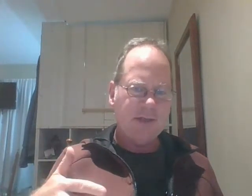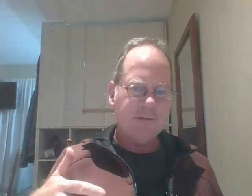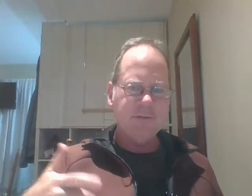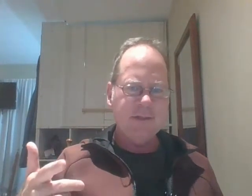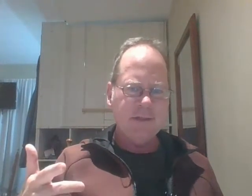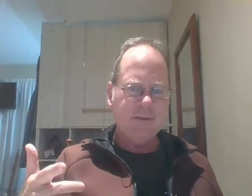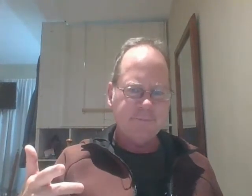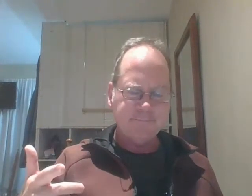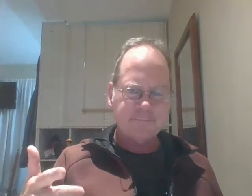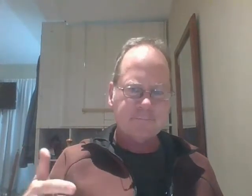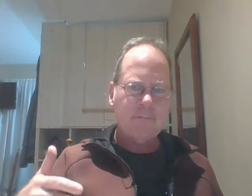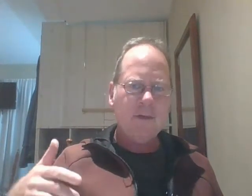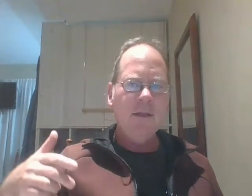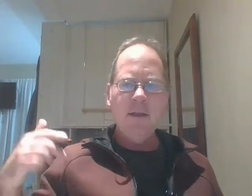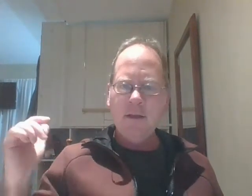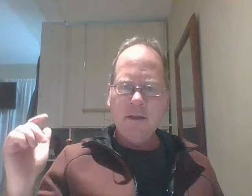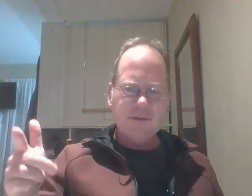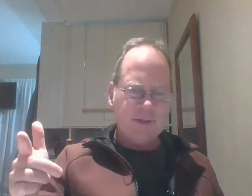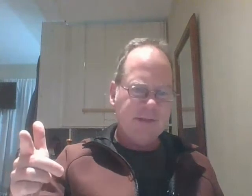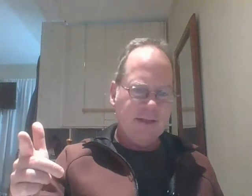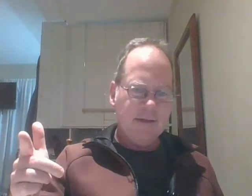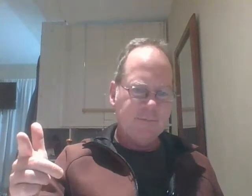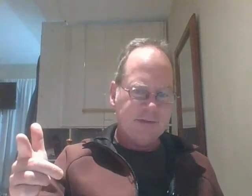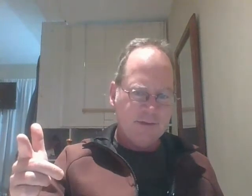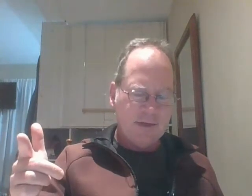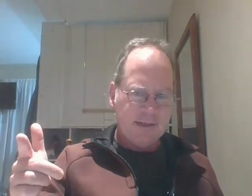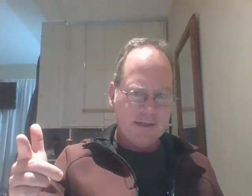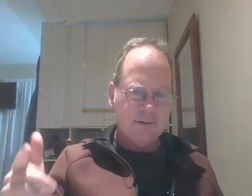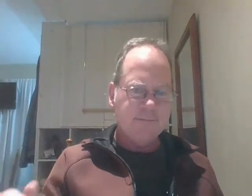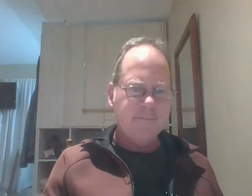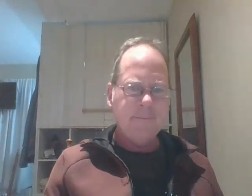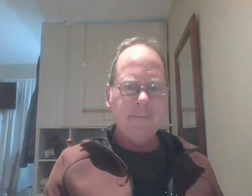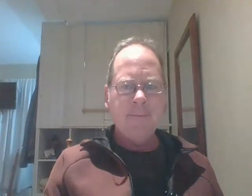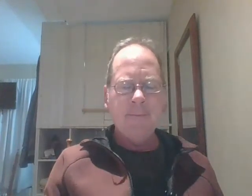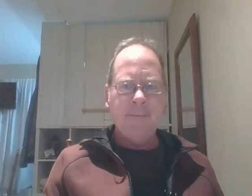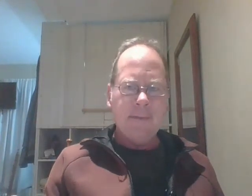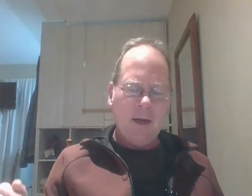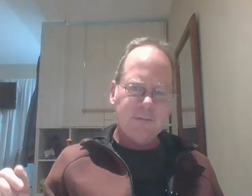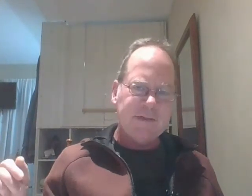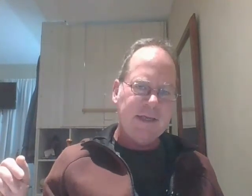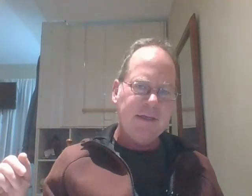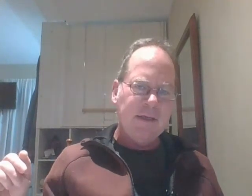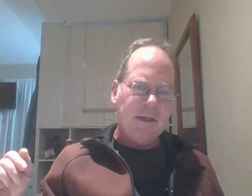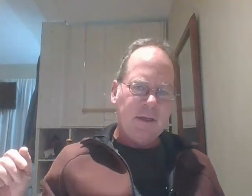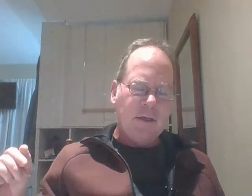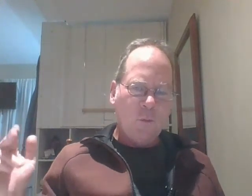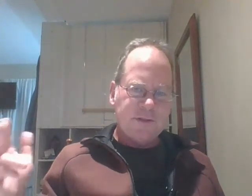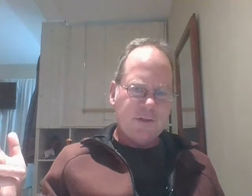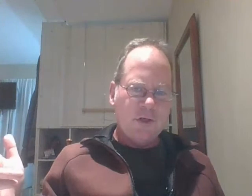new zealand especially especially the united kingdom i would say western europe